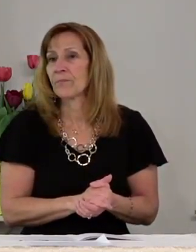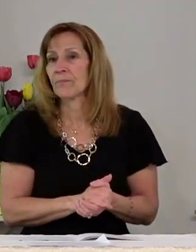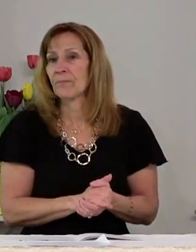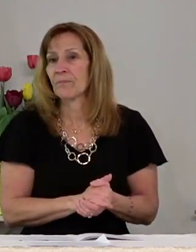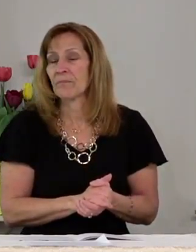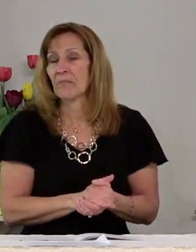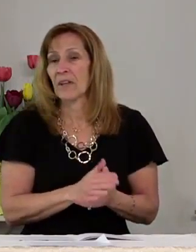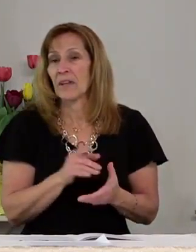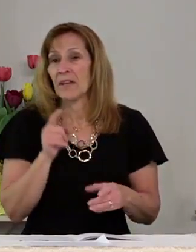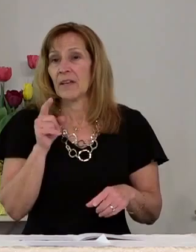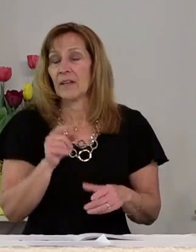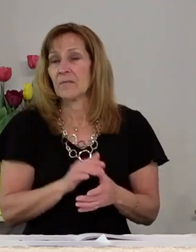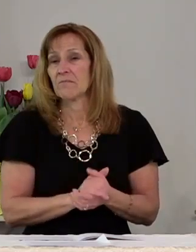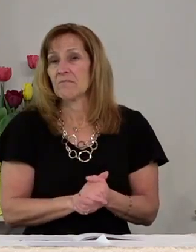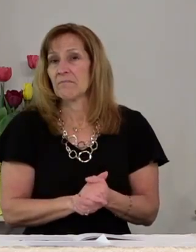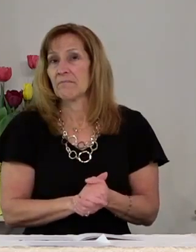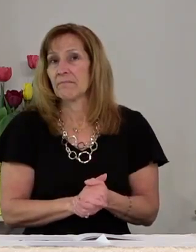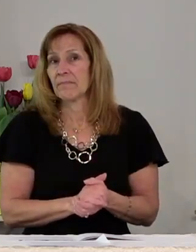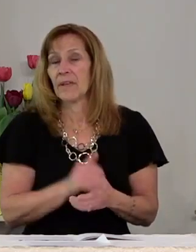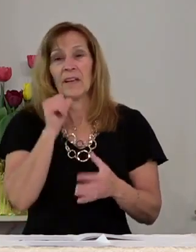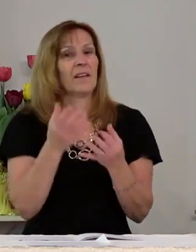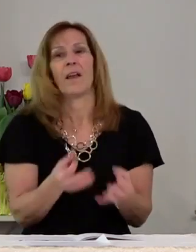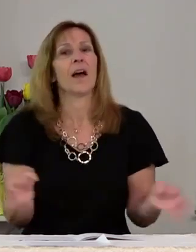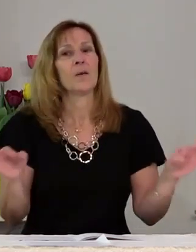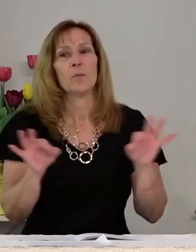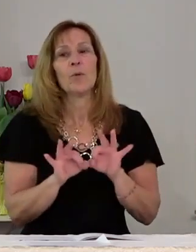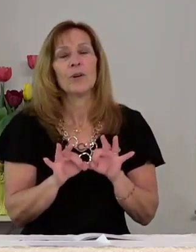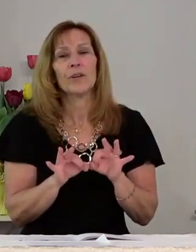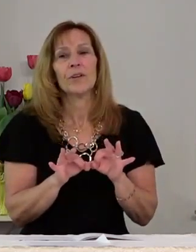it couldn't have been very important